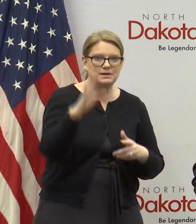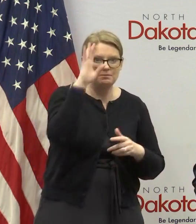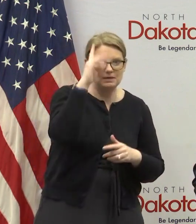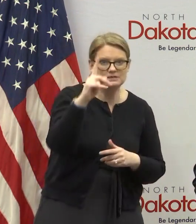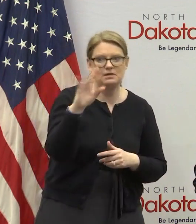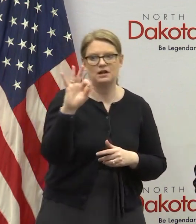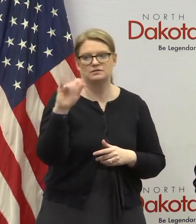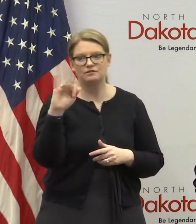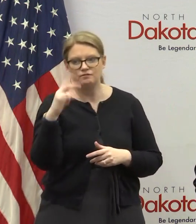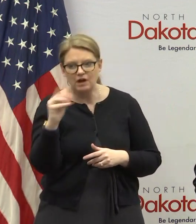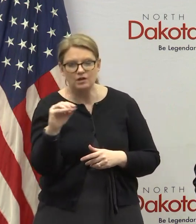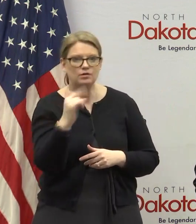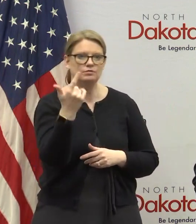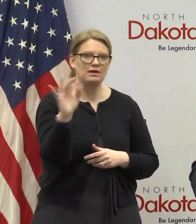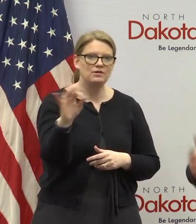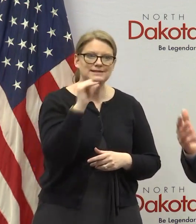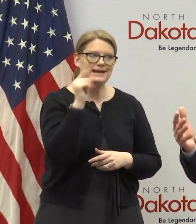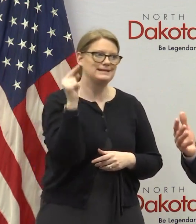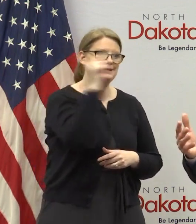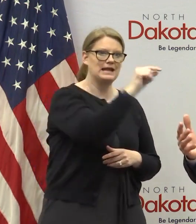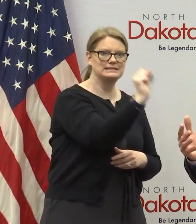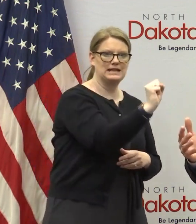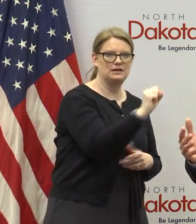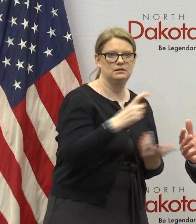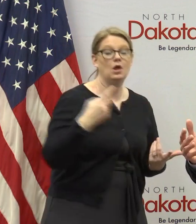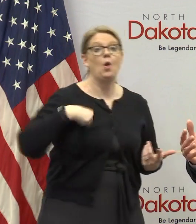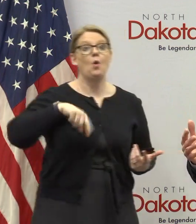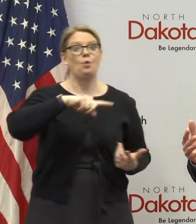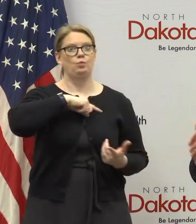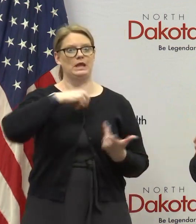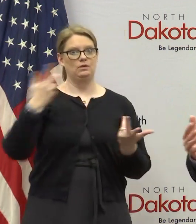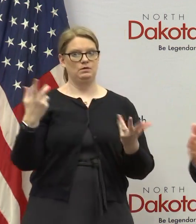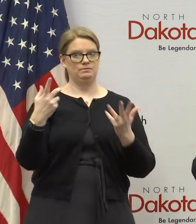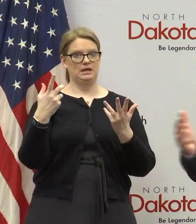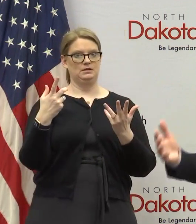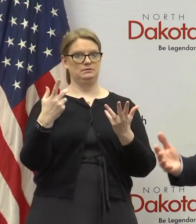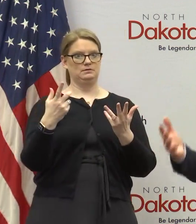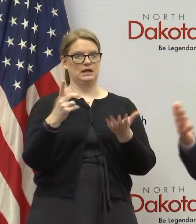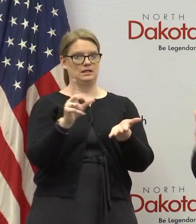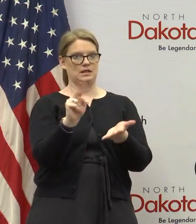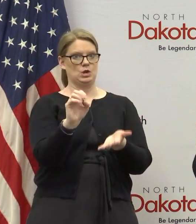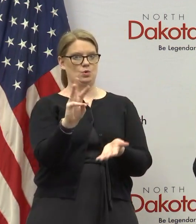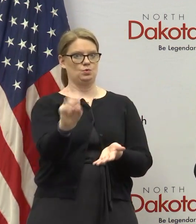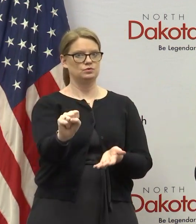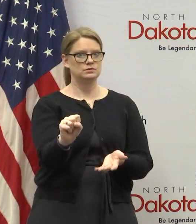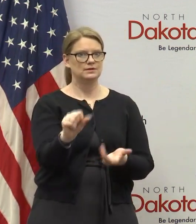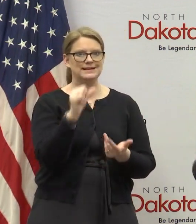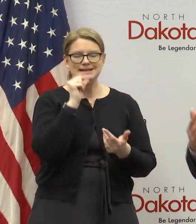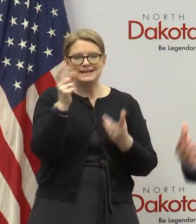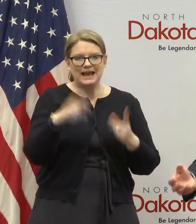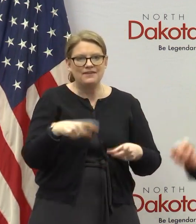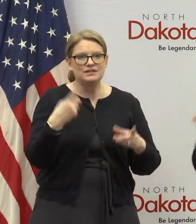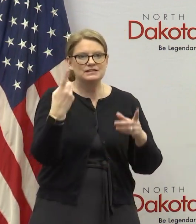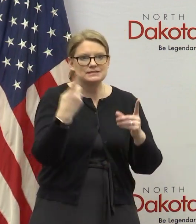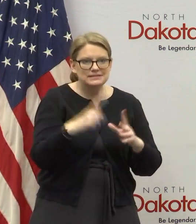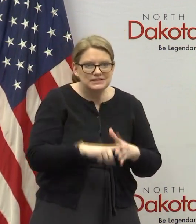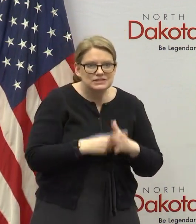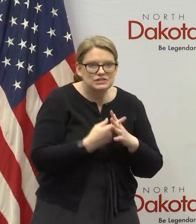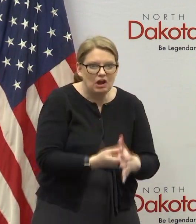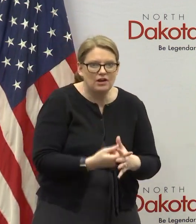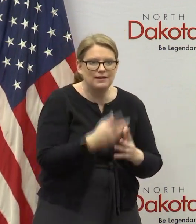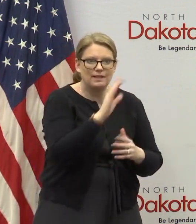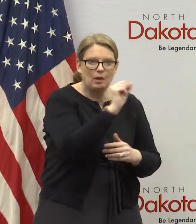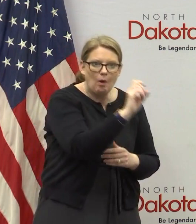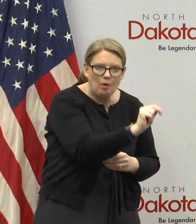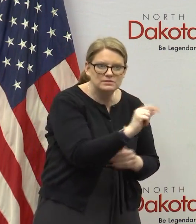forks instead of traveling to seattle but we'd be on the front page right now it doesn't necessarily have to have started at the coast it started where the first